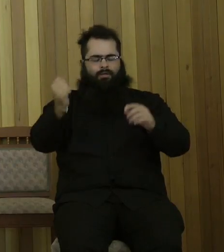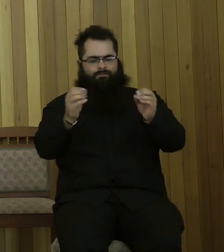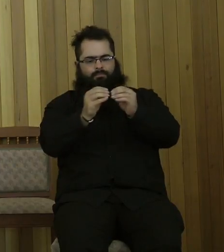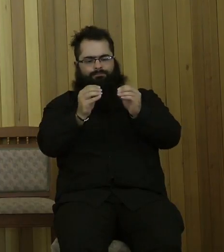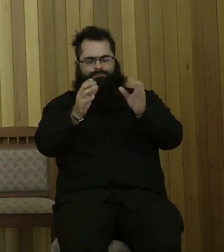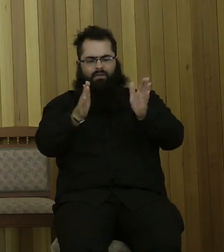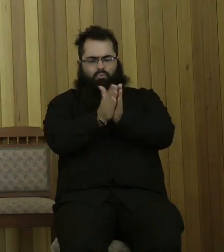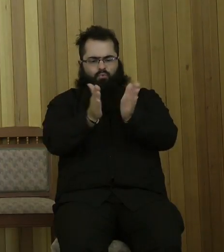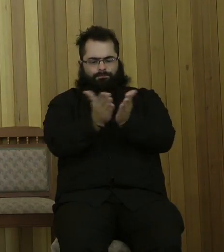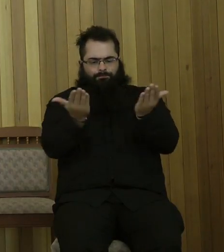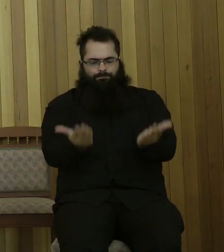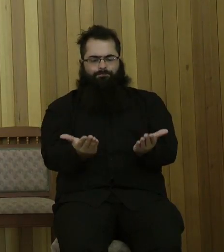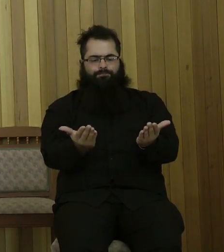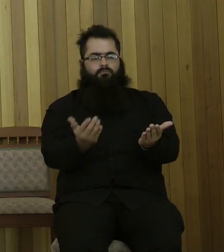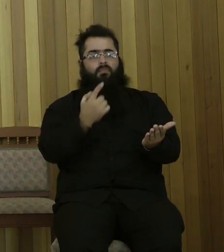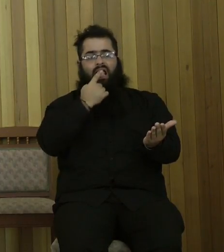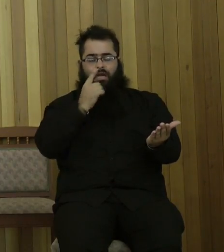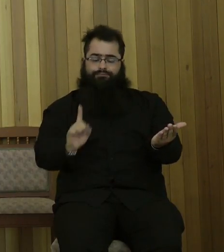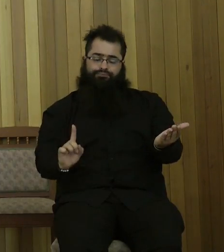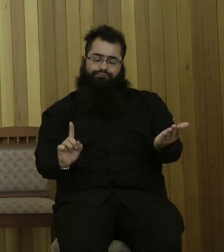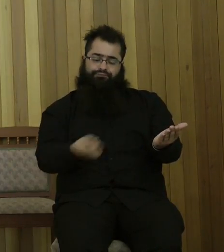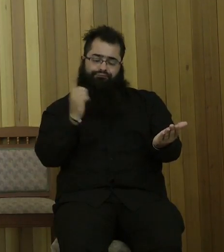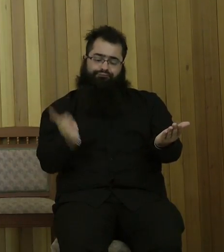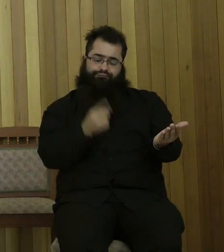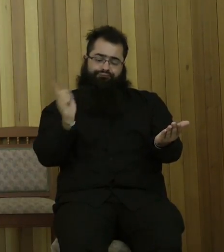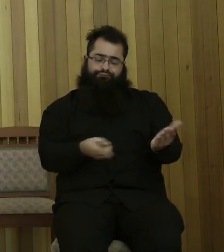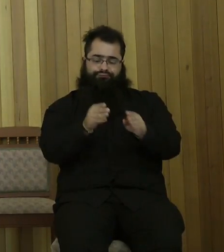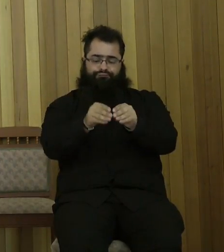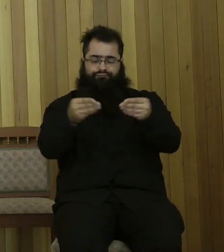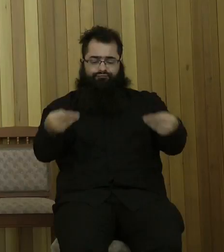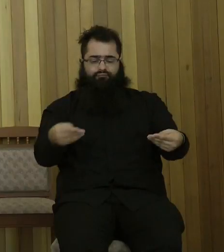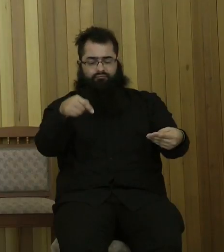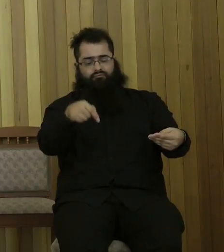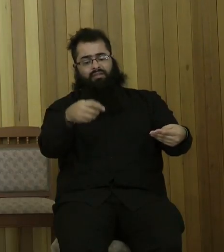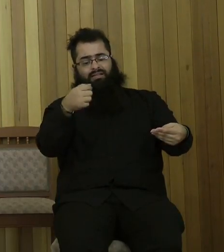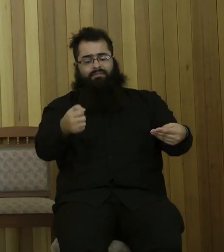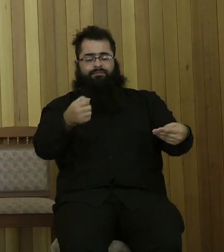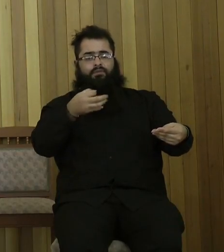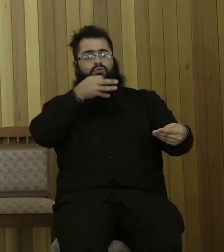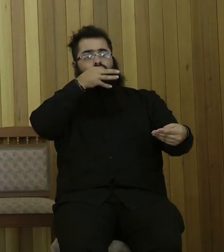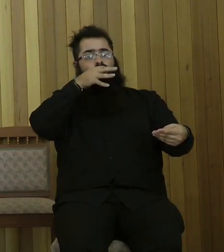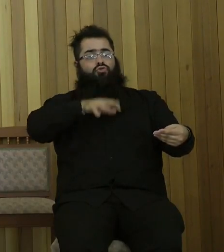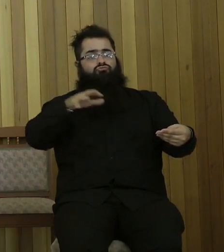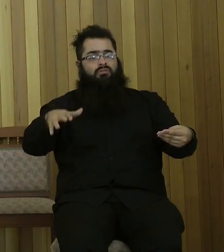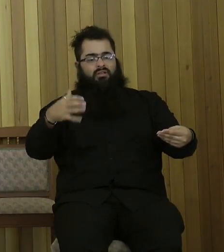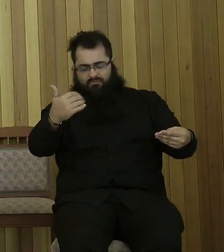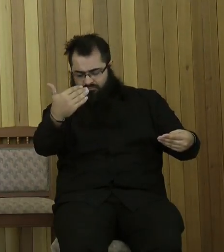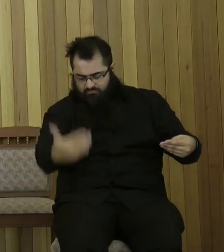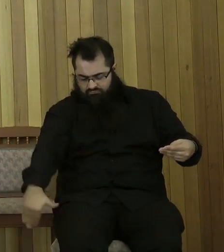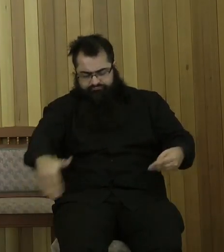page, whatever she was talking about, she opened up to this page, and there was children that were amputees. And